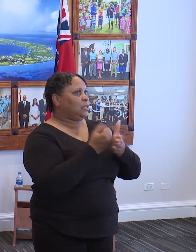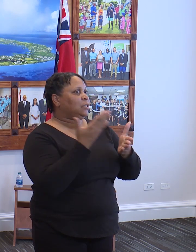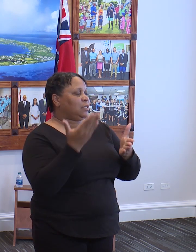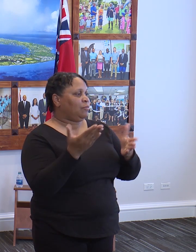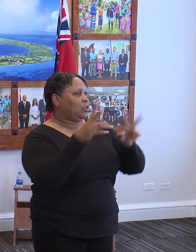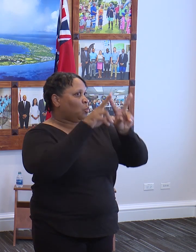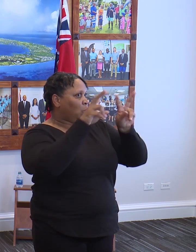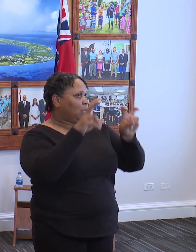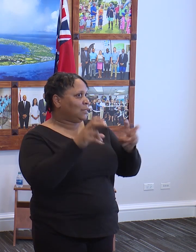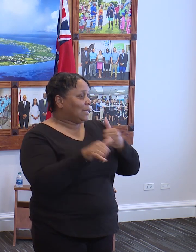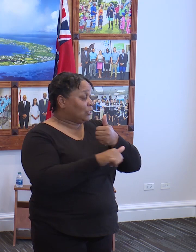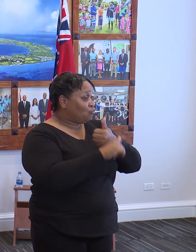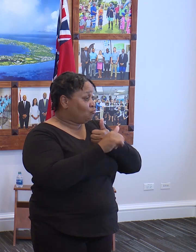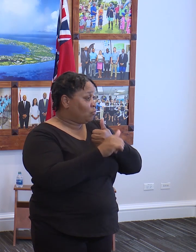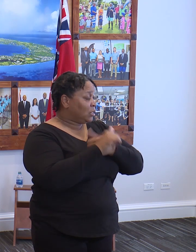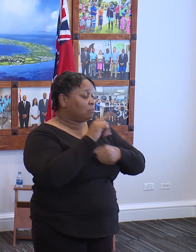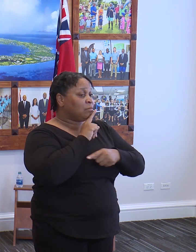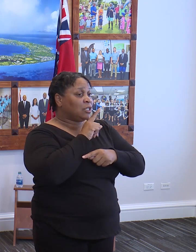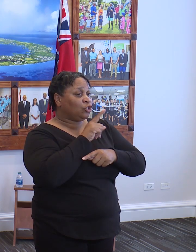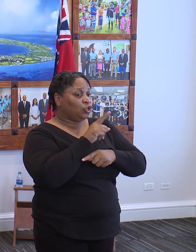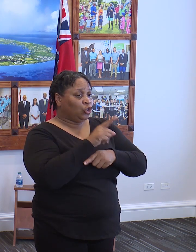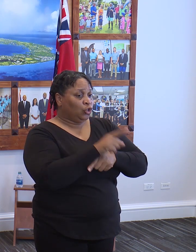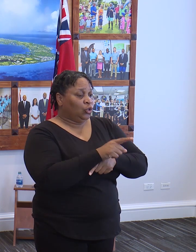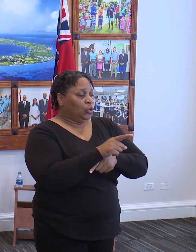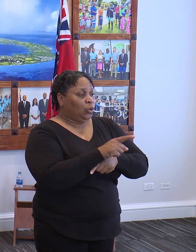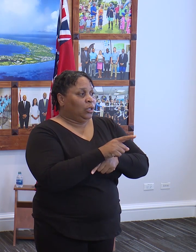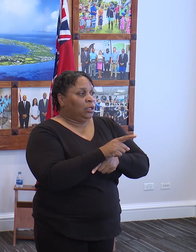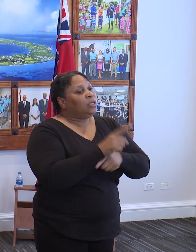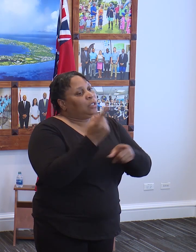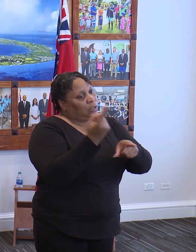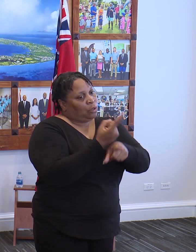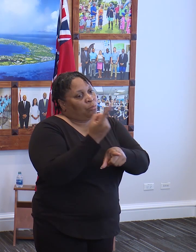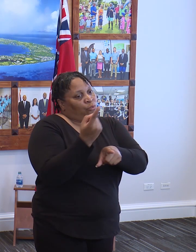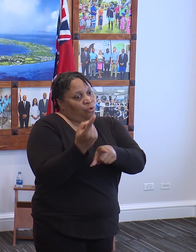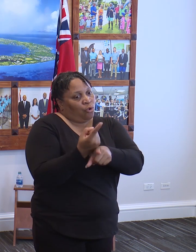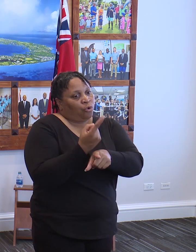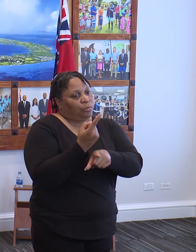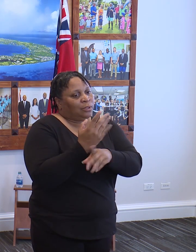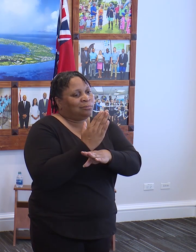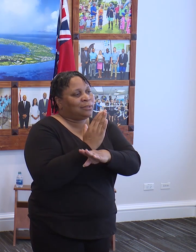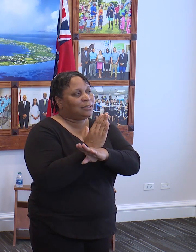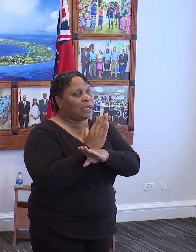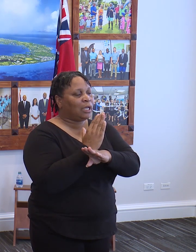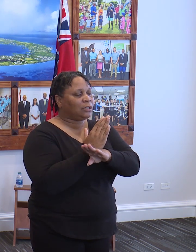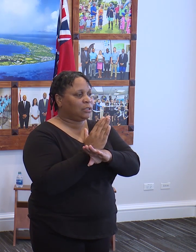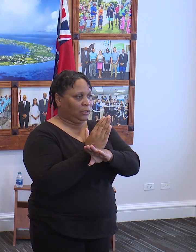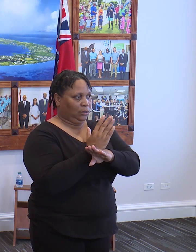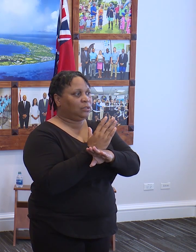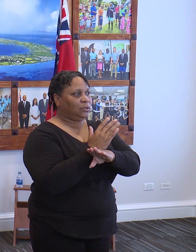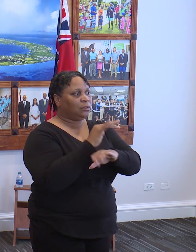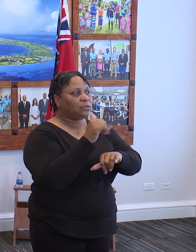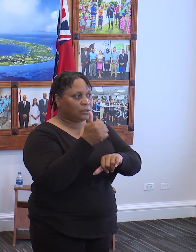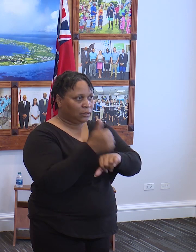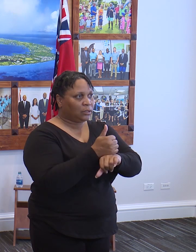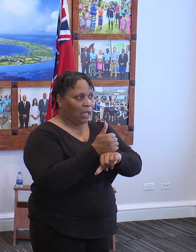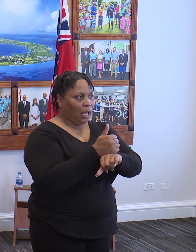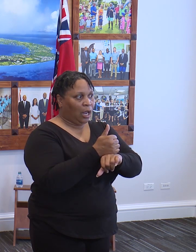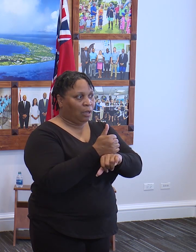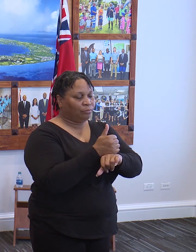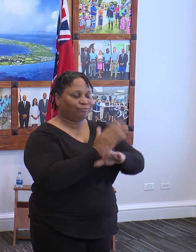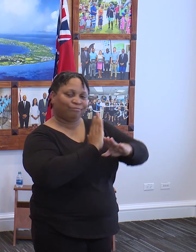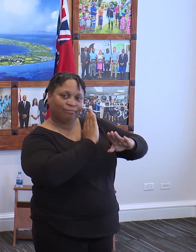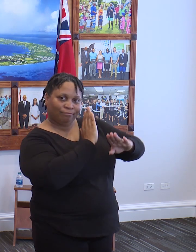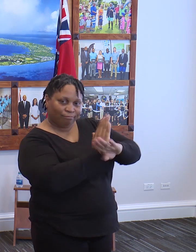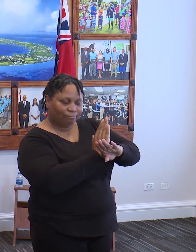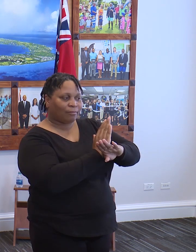assess the risk of and making sure that we have appropriate protections in place to possible present prevent